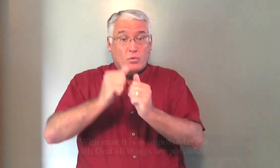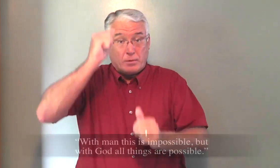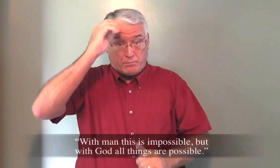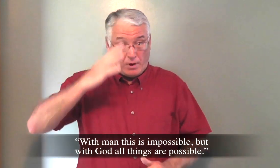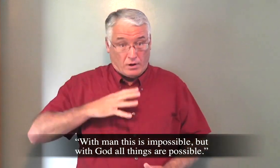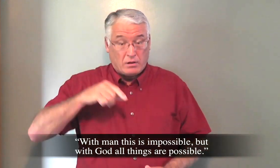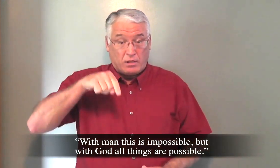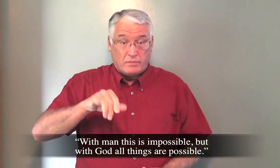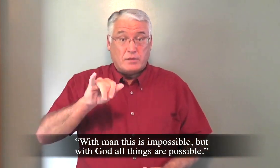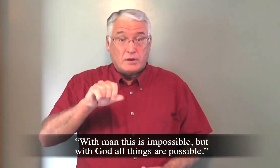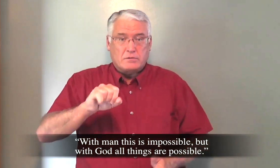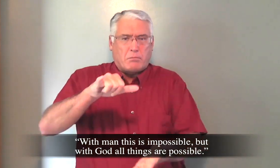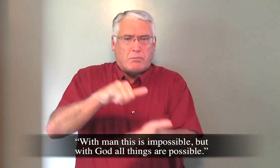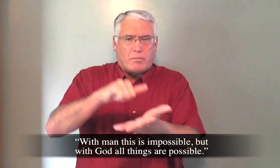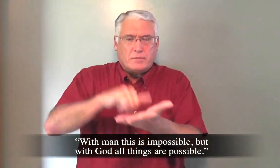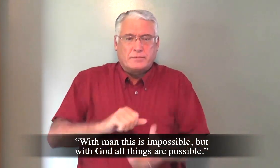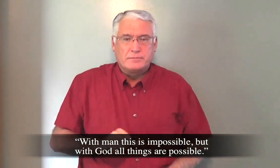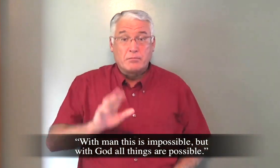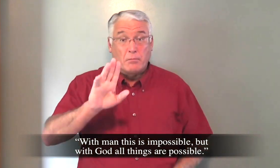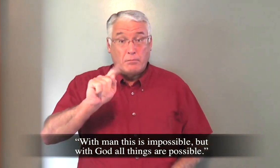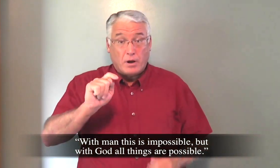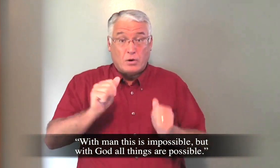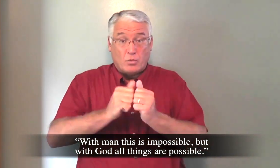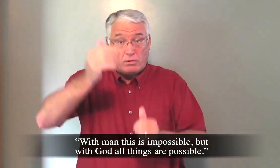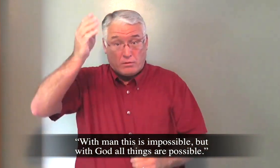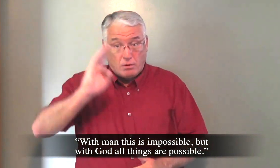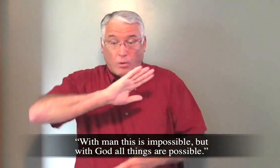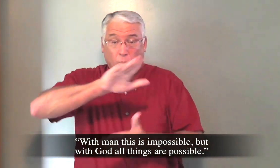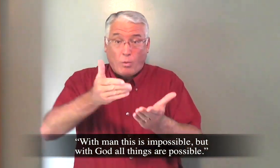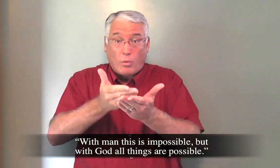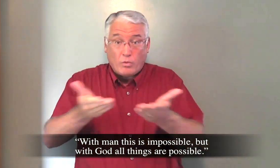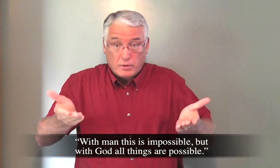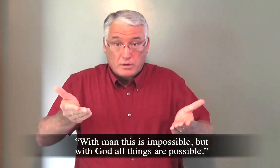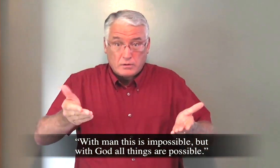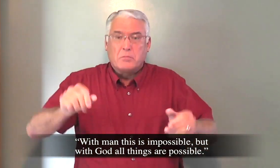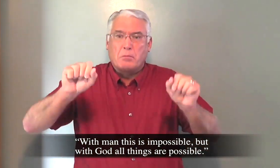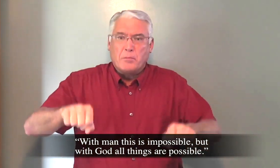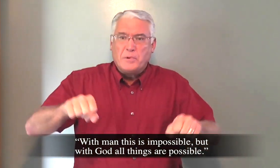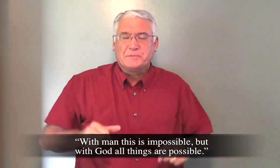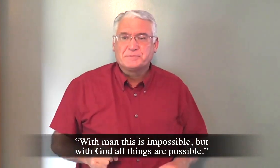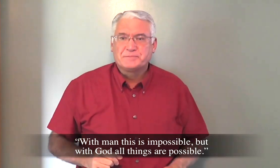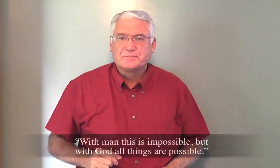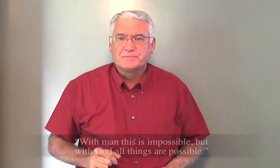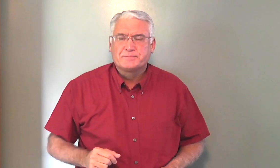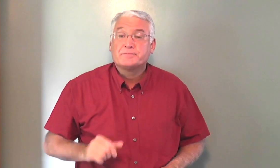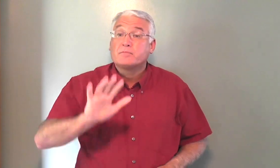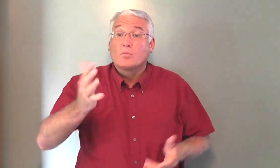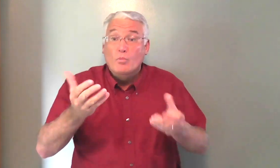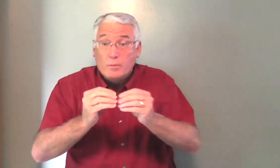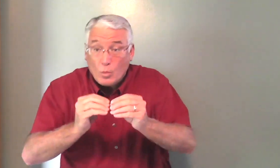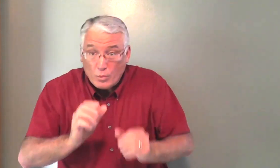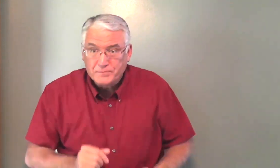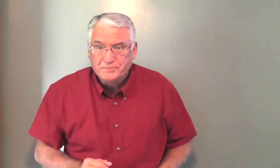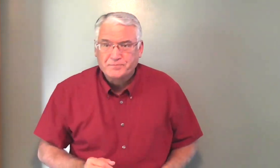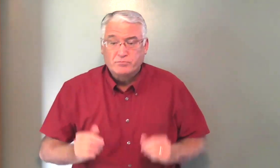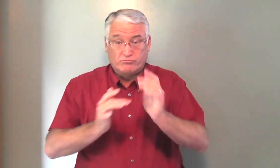He says, With man this is impossible, but with God all things are possible. What's more,